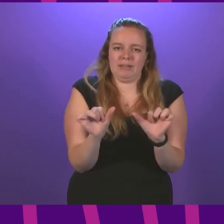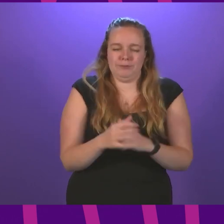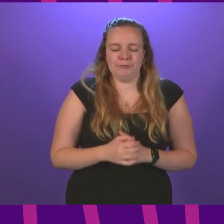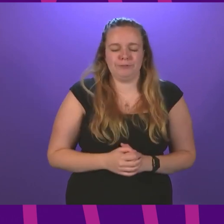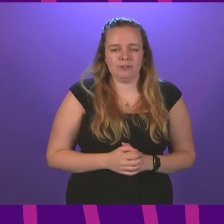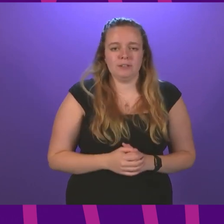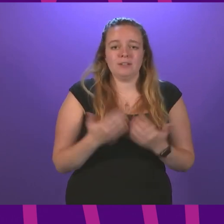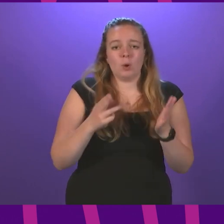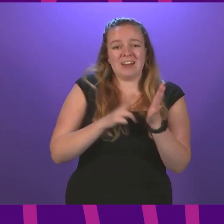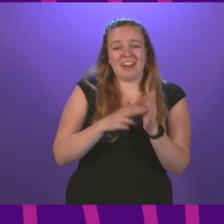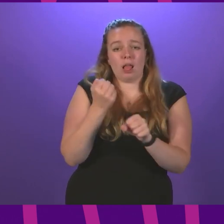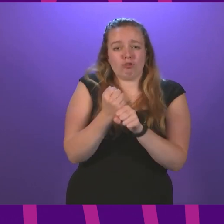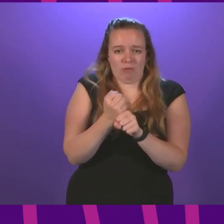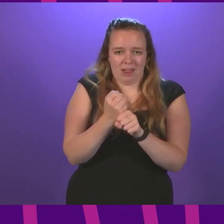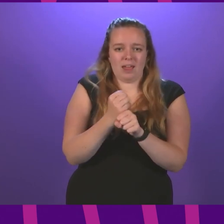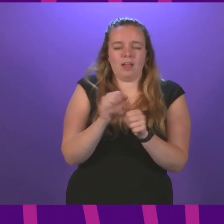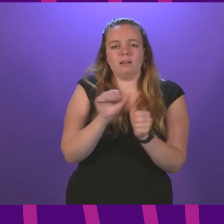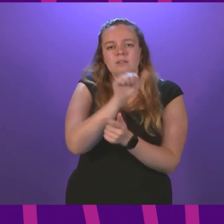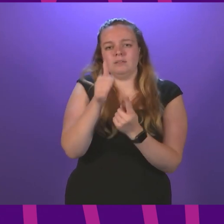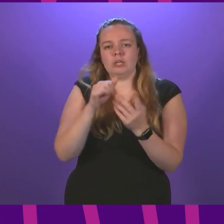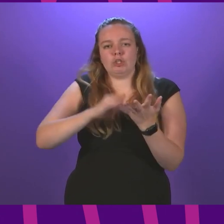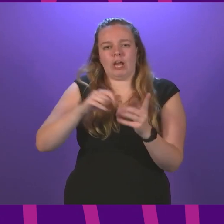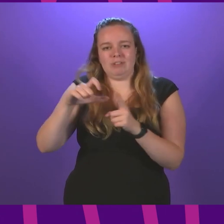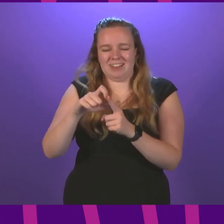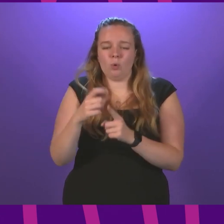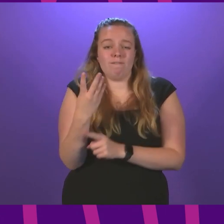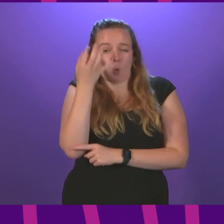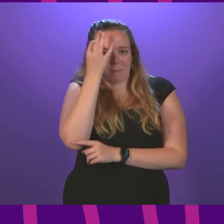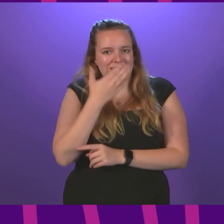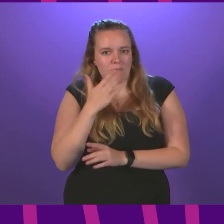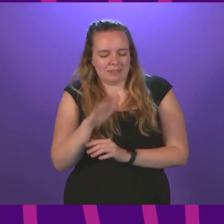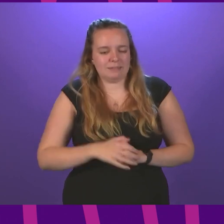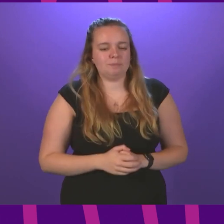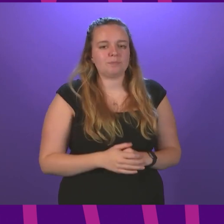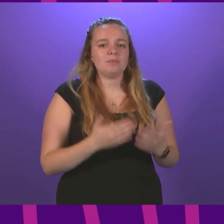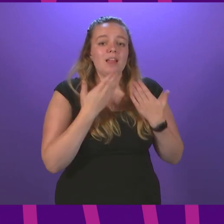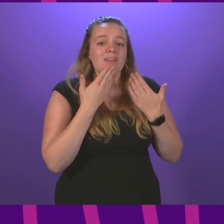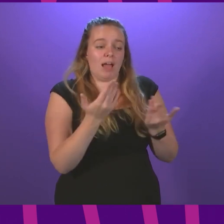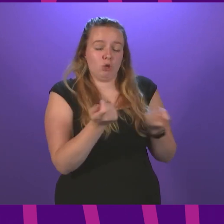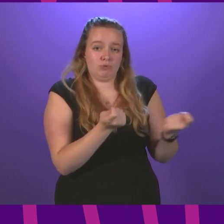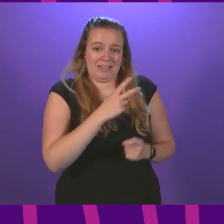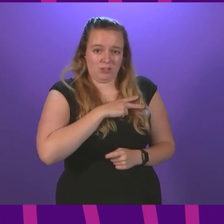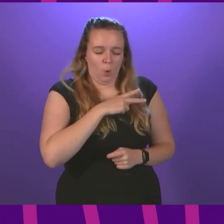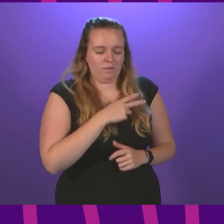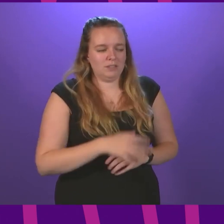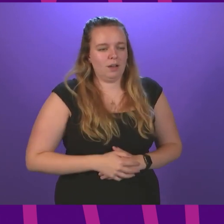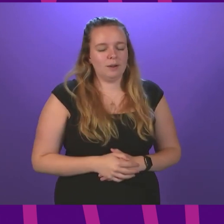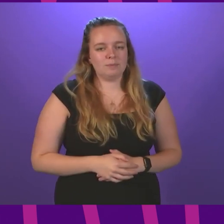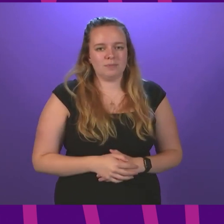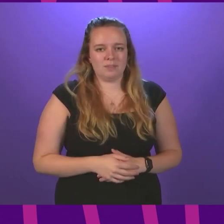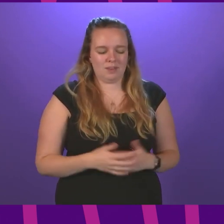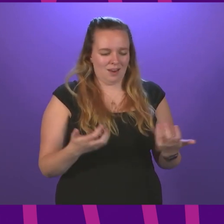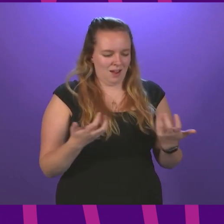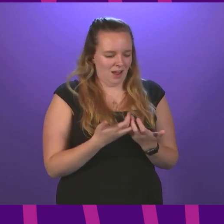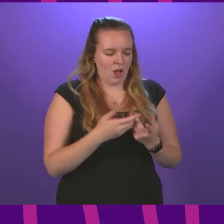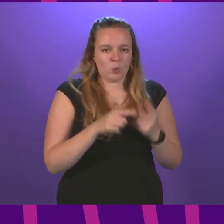possible. I call Neil Gray, who will be followed by Sharon Dowie. Mr Gray, four minutes, please. Thank you, presiding officer. How on earth are